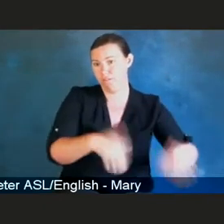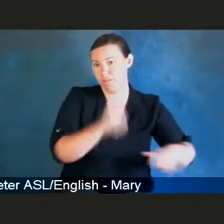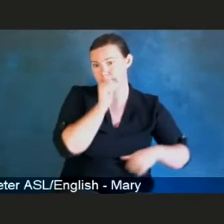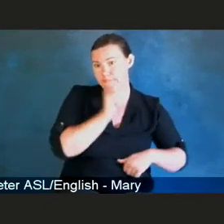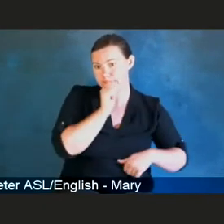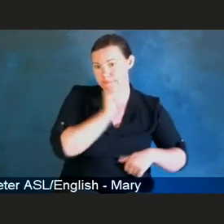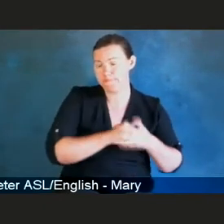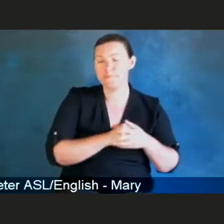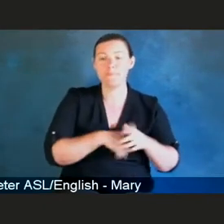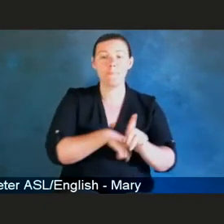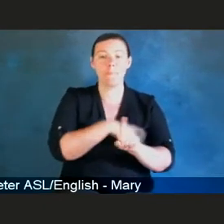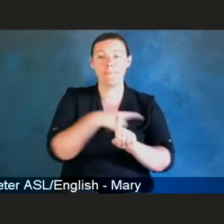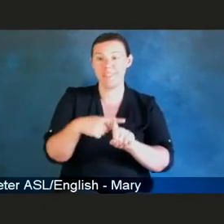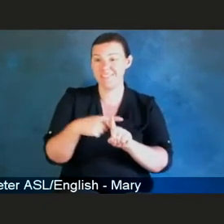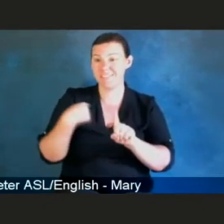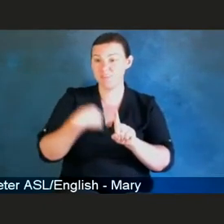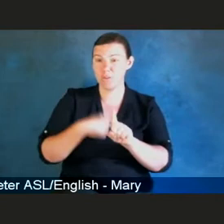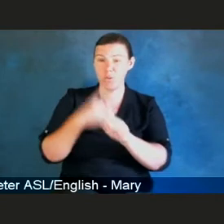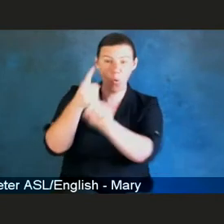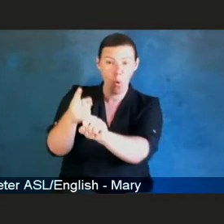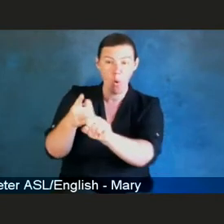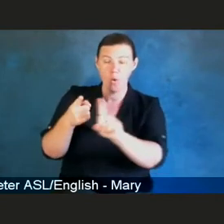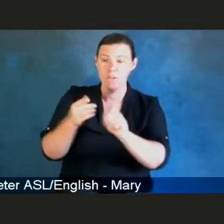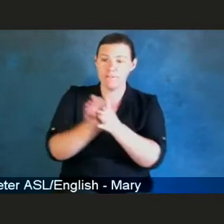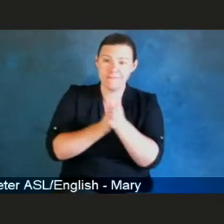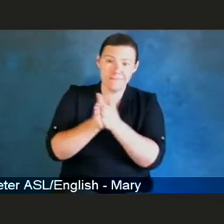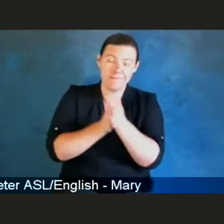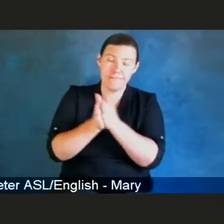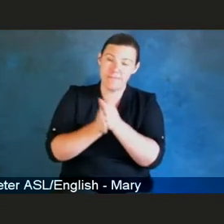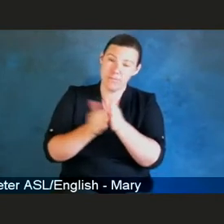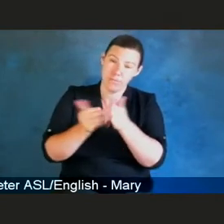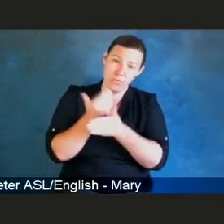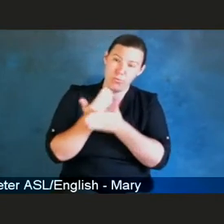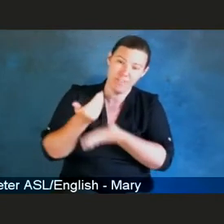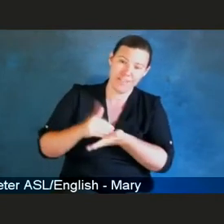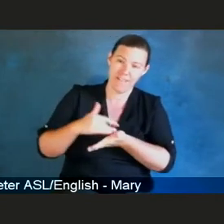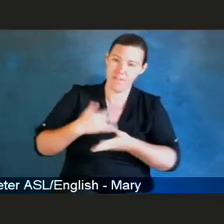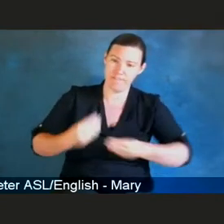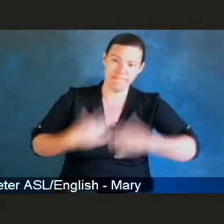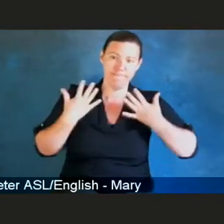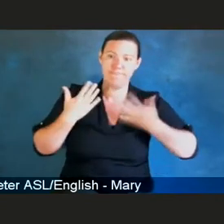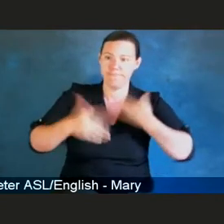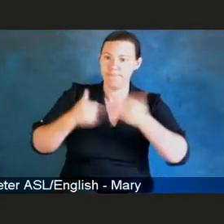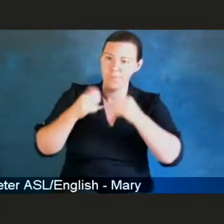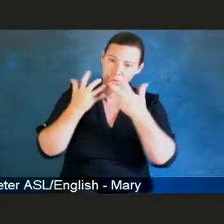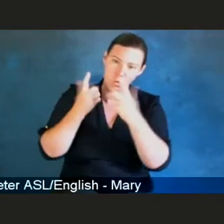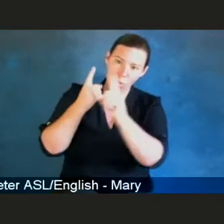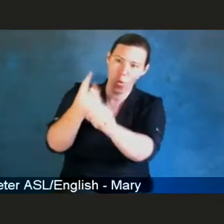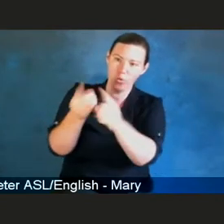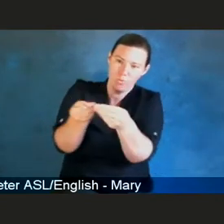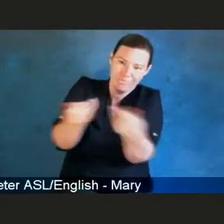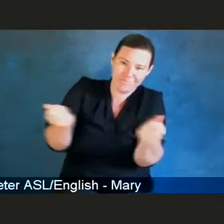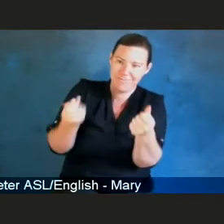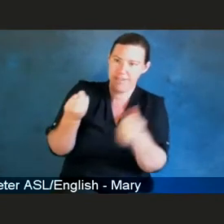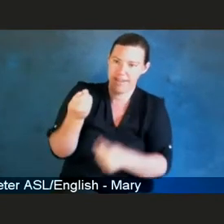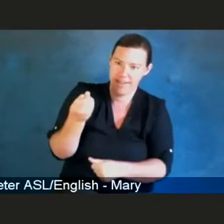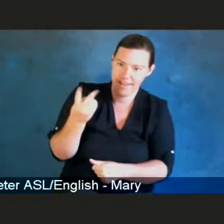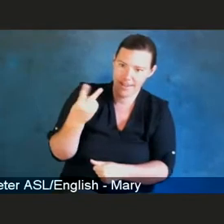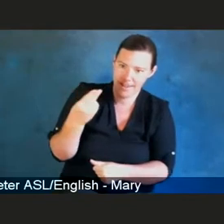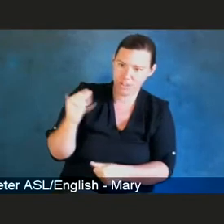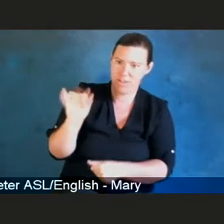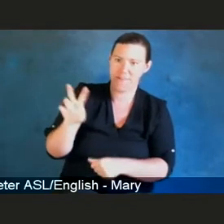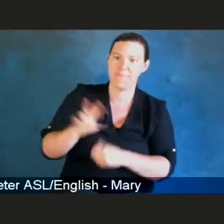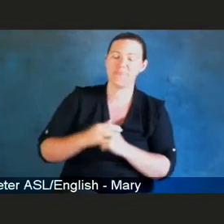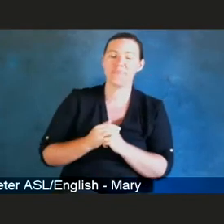important part of what we do here at the Fred Hutch. So it is our great fortune to have with us, and I am not certain